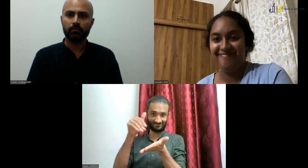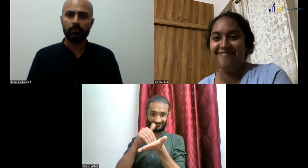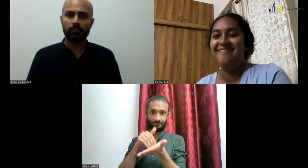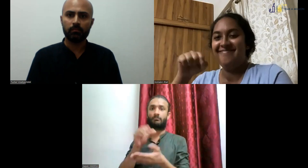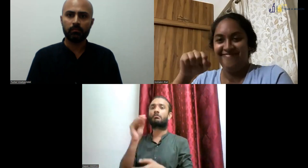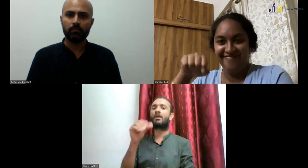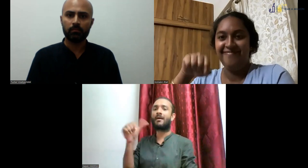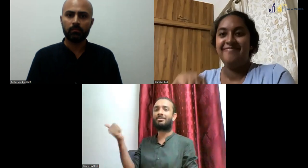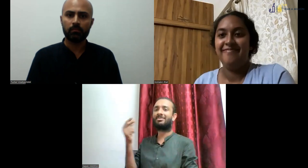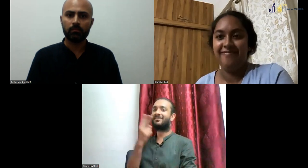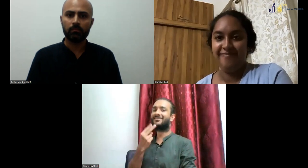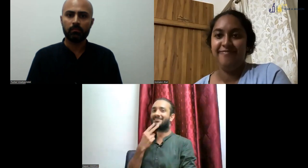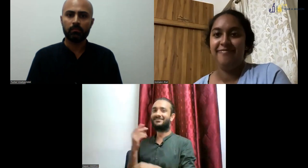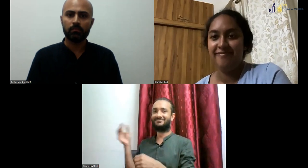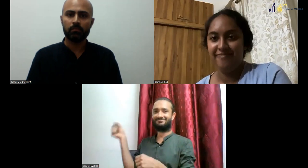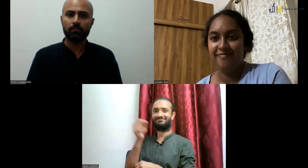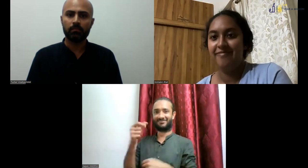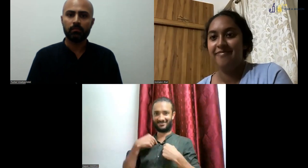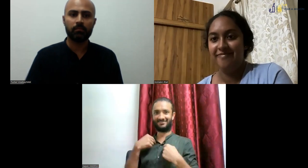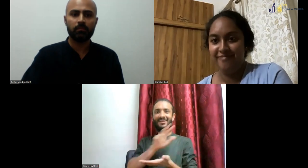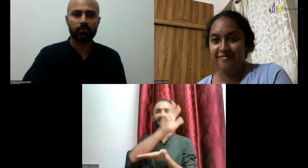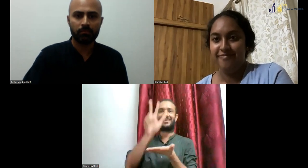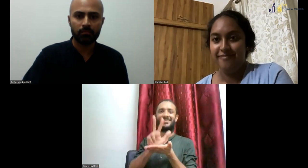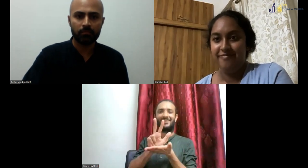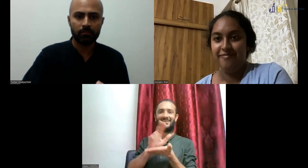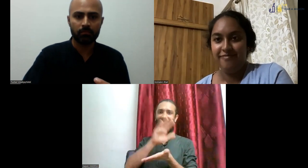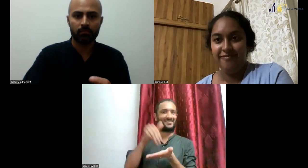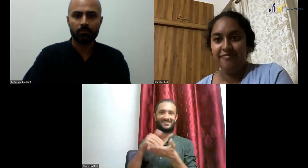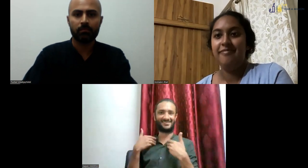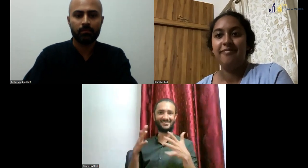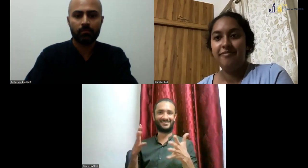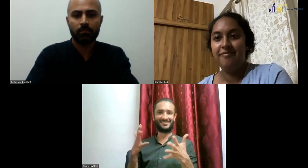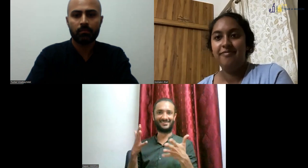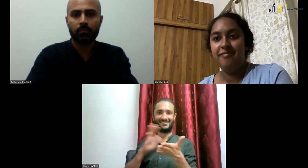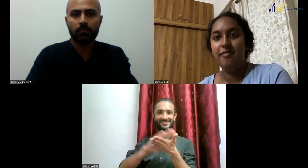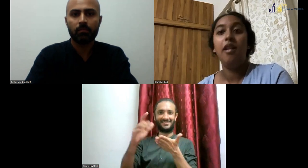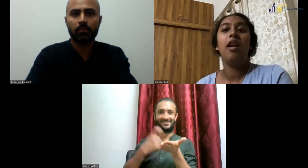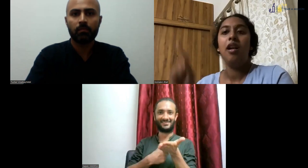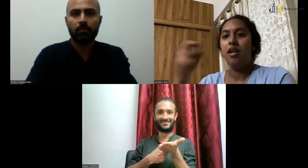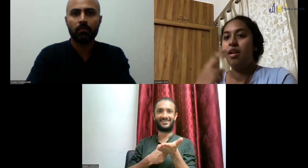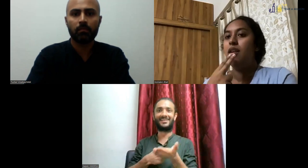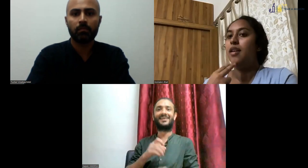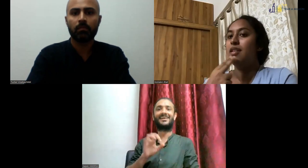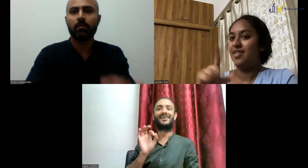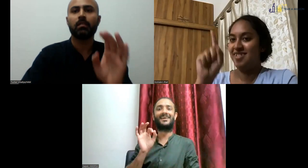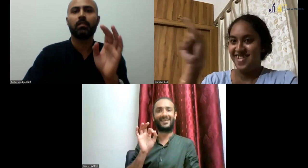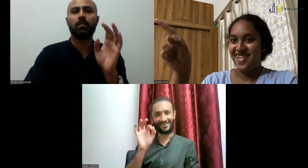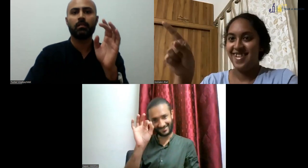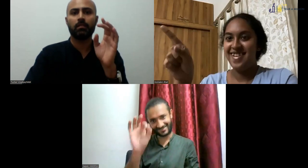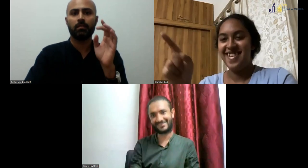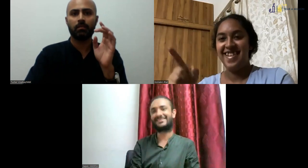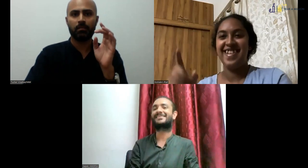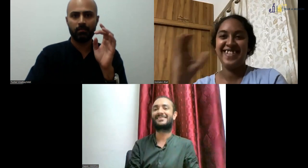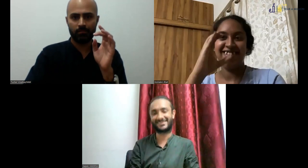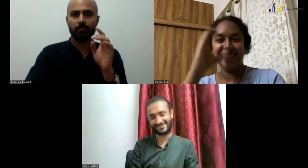Are you talking? Are this related to Indian Sign Language Research Training Center? Then I'm not the right person because I am from the Haryana Welfare Society. We should have